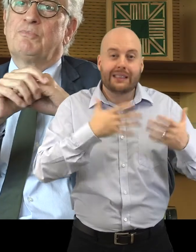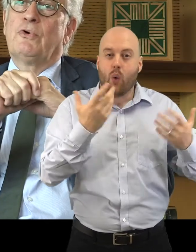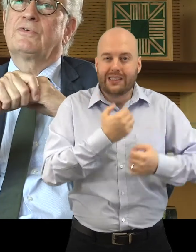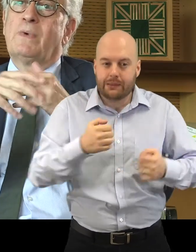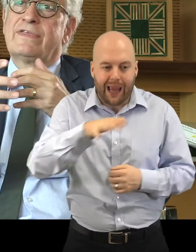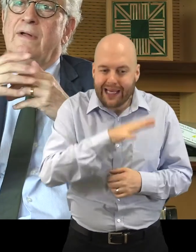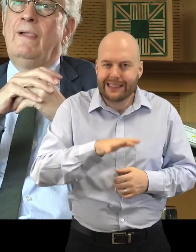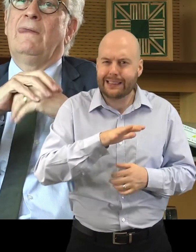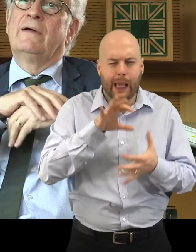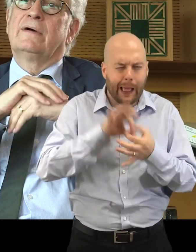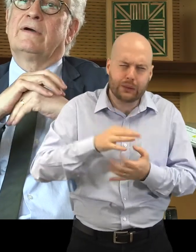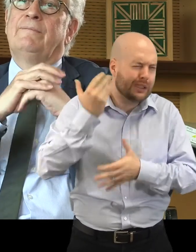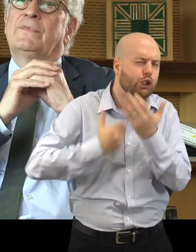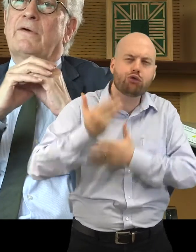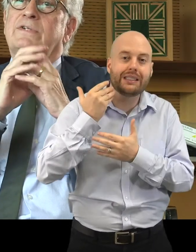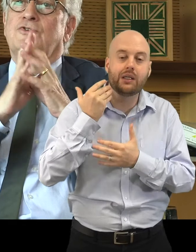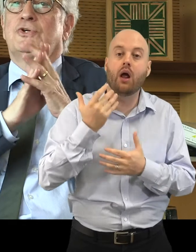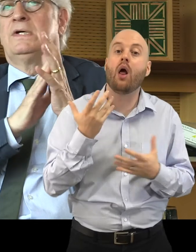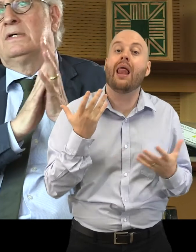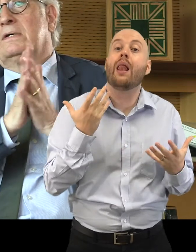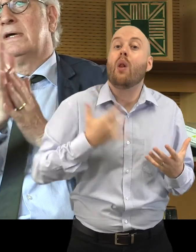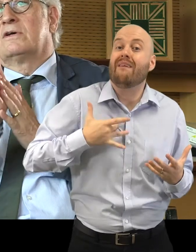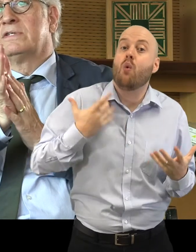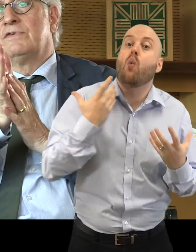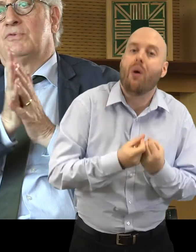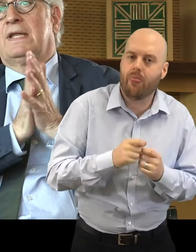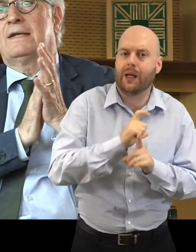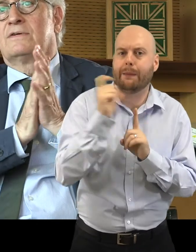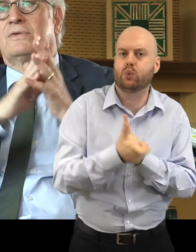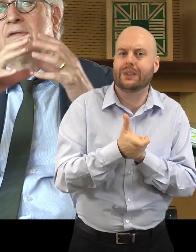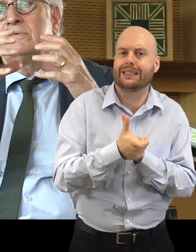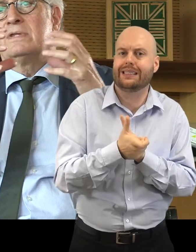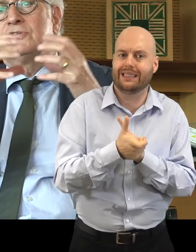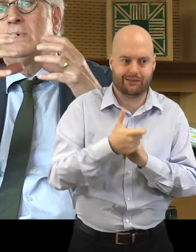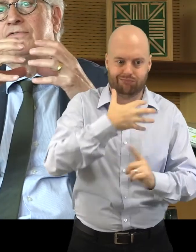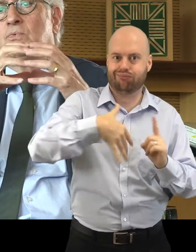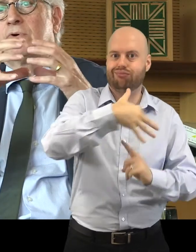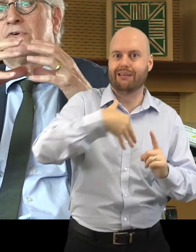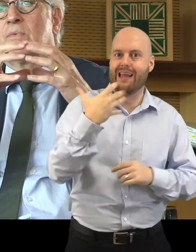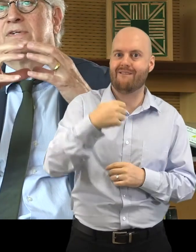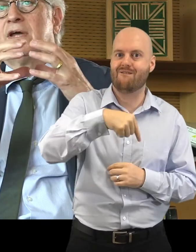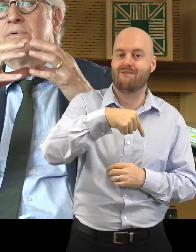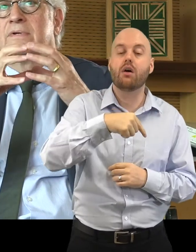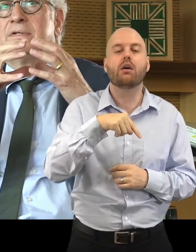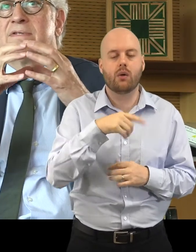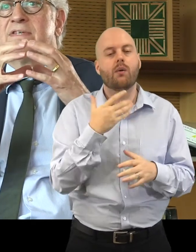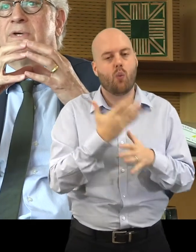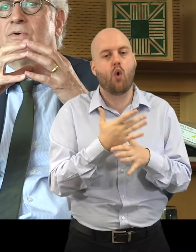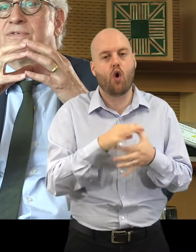support with heritage and conservation planning. So, the two have to work very well together in the symbiosis.